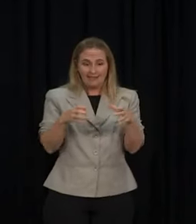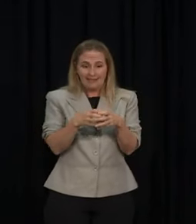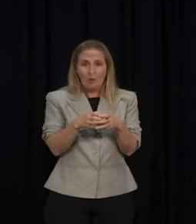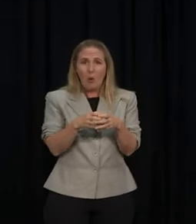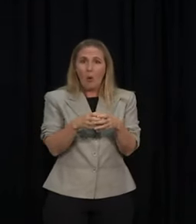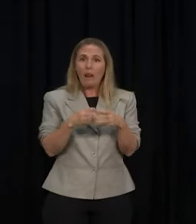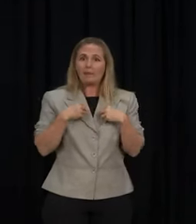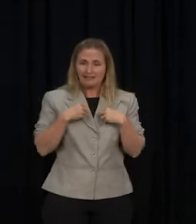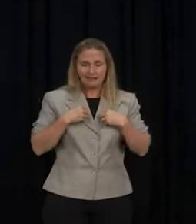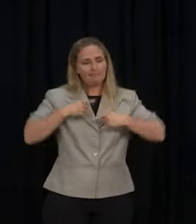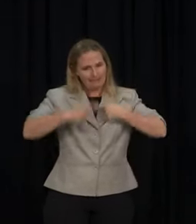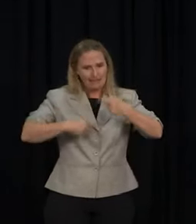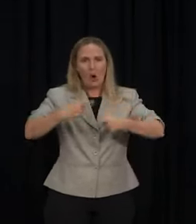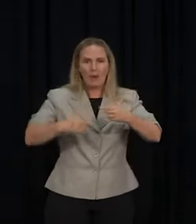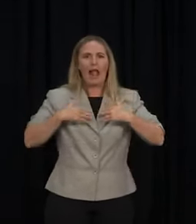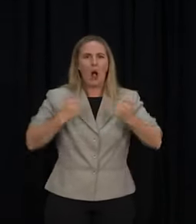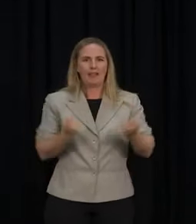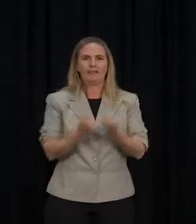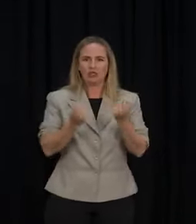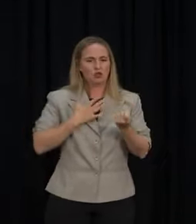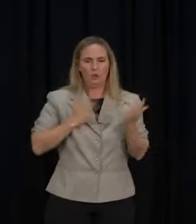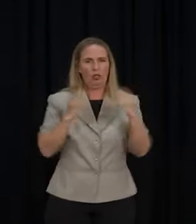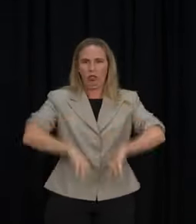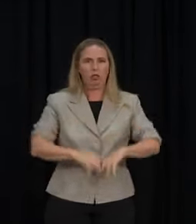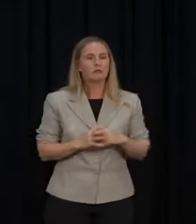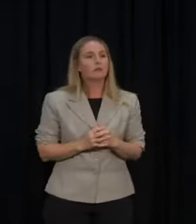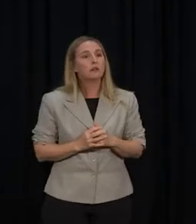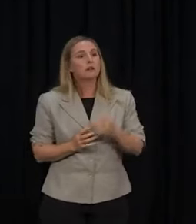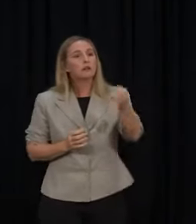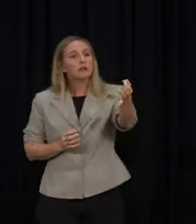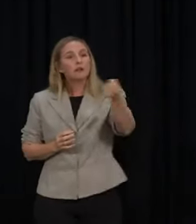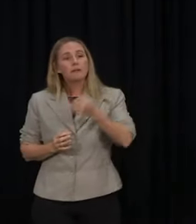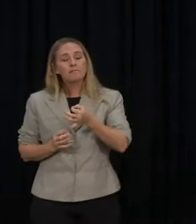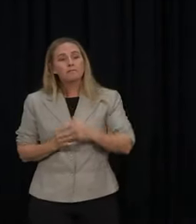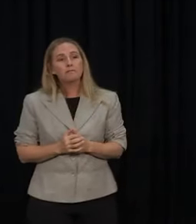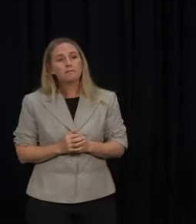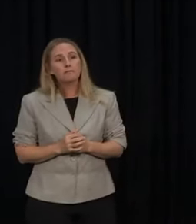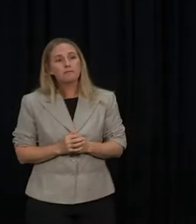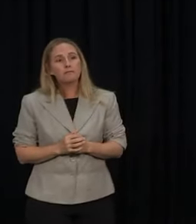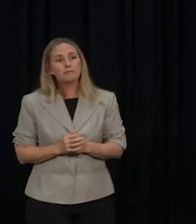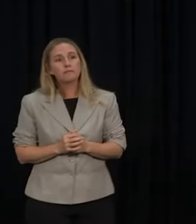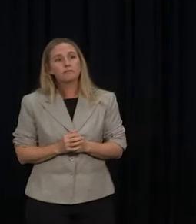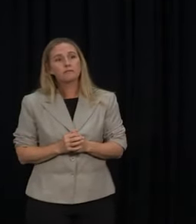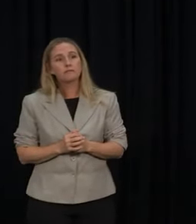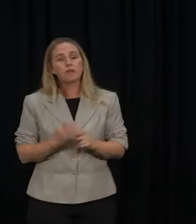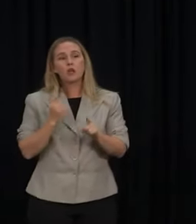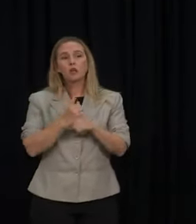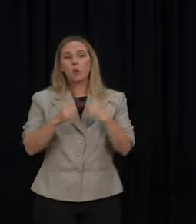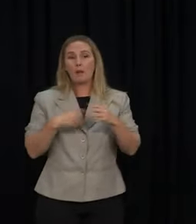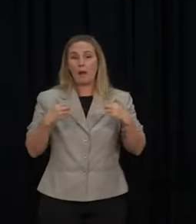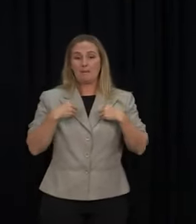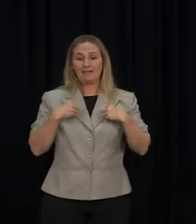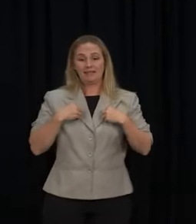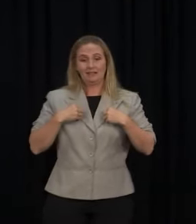But certainly from a fiscal point of view, we can. And the other thing that businesses told me that they need, specifically sort of tourism businesses, is that if they want